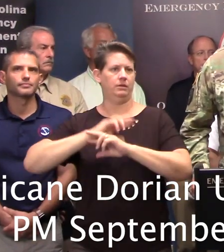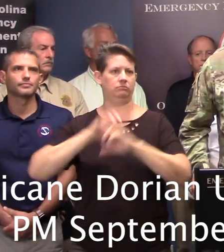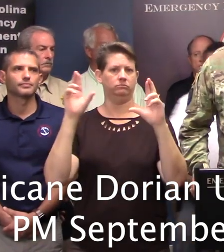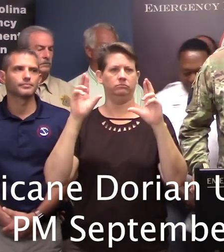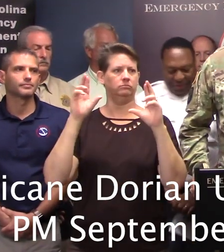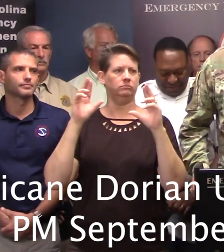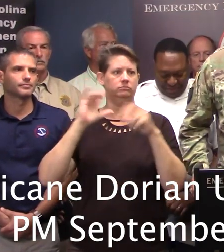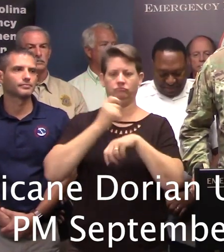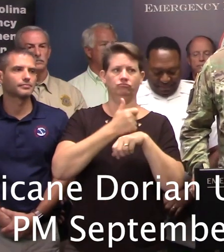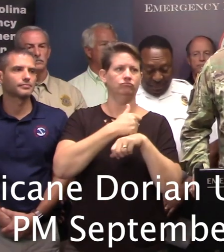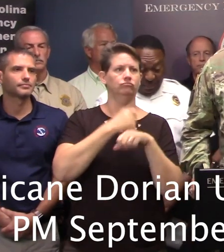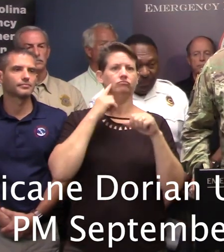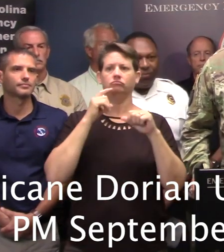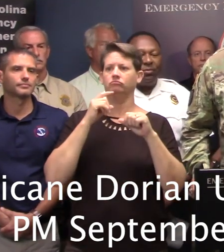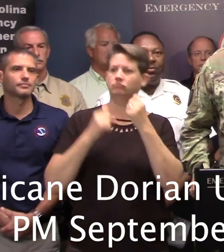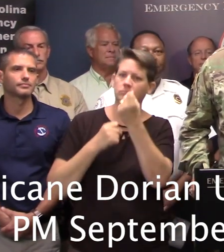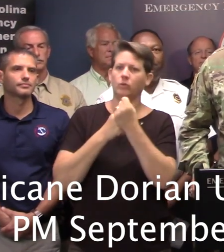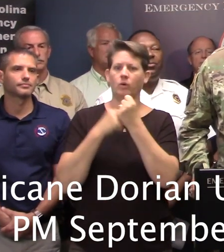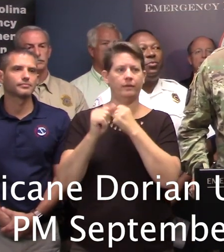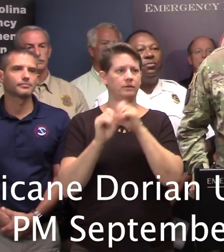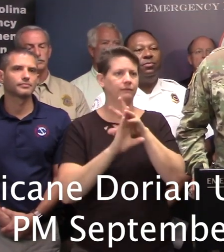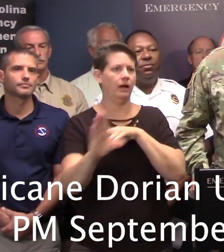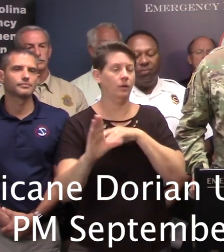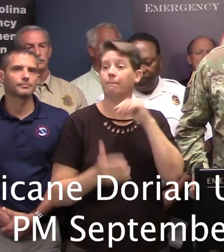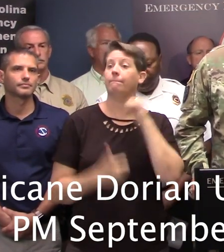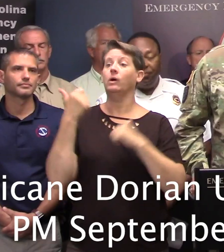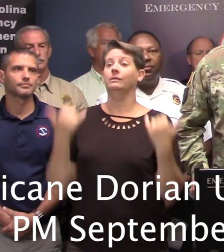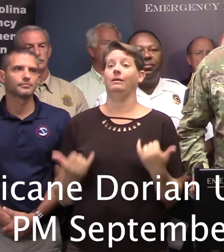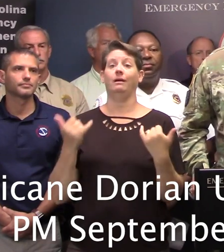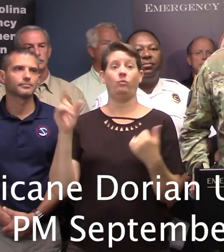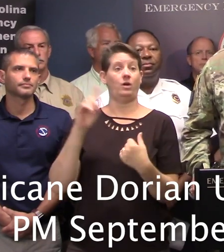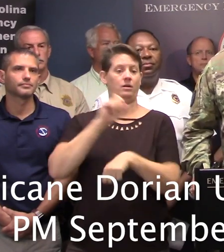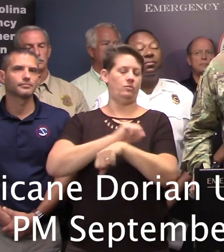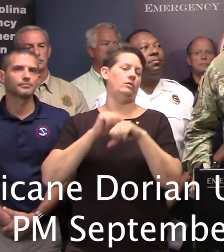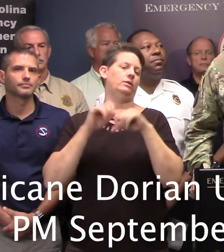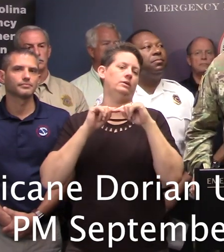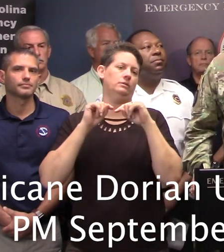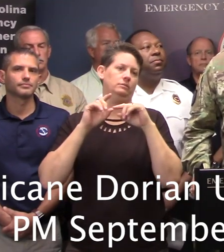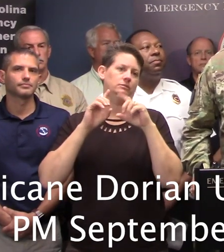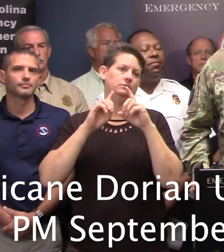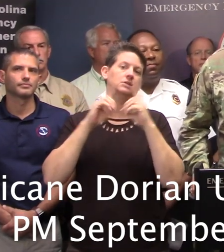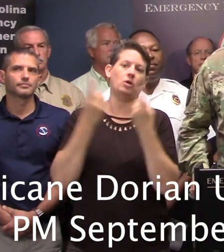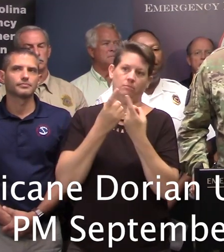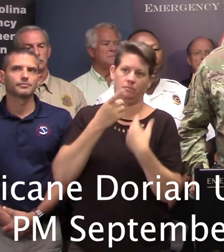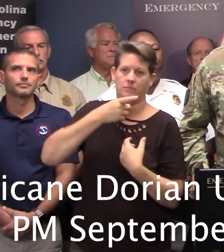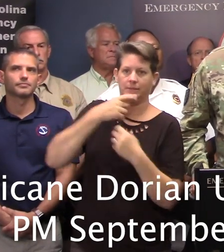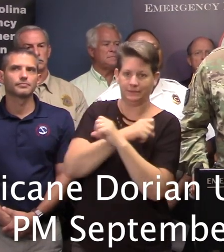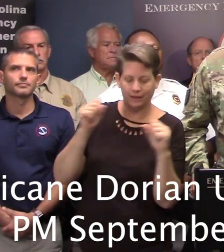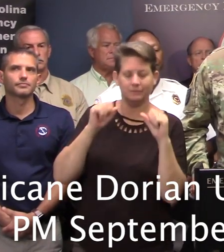deployed to support the evacuation. Most of those are assigned now to work with the Department of Public Safety and the Department of Transportation